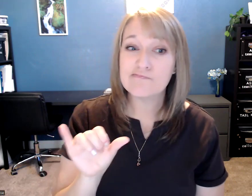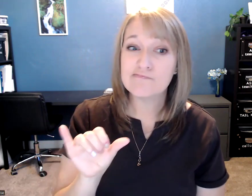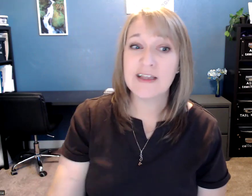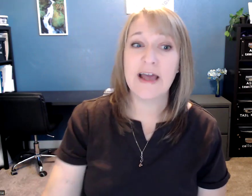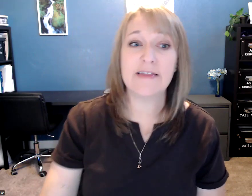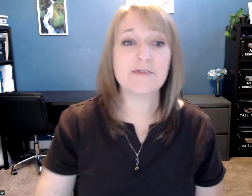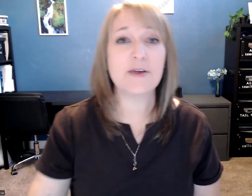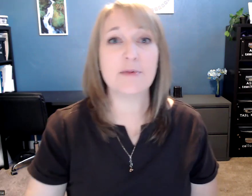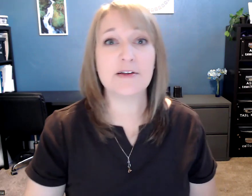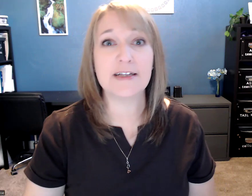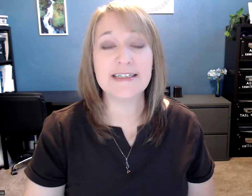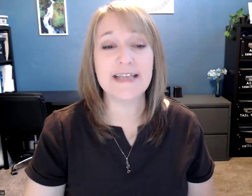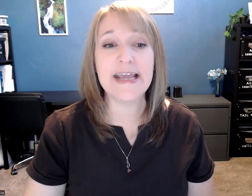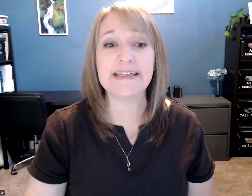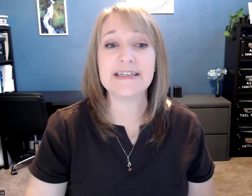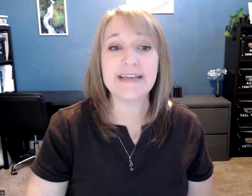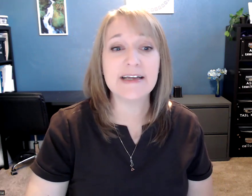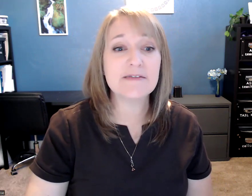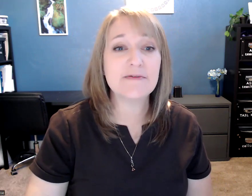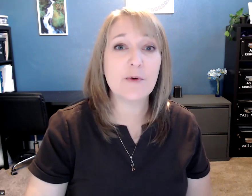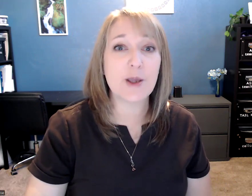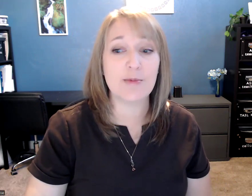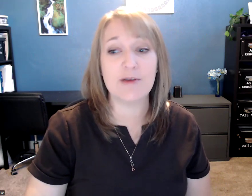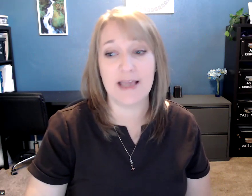And that's vocabulary list eight, signs for communicating.